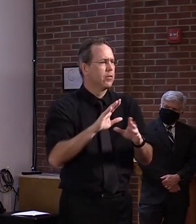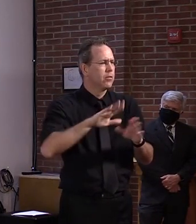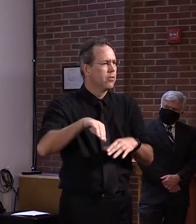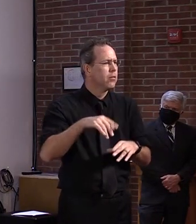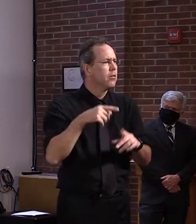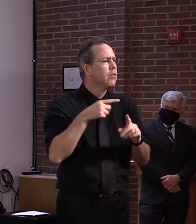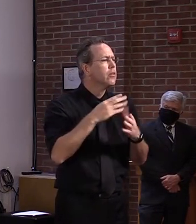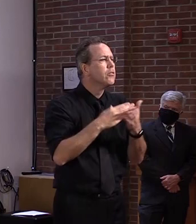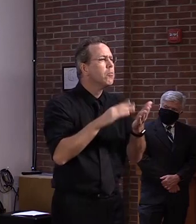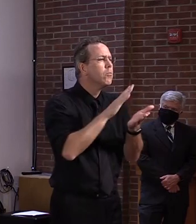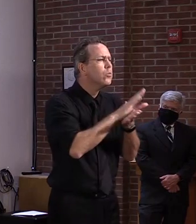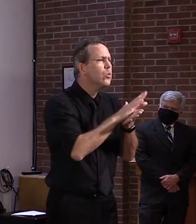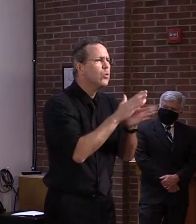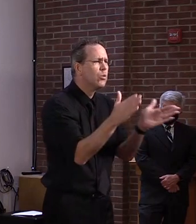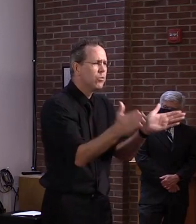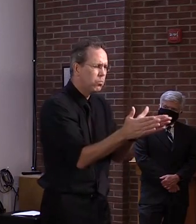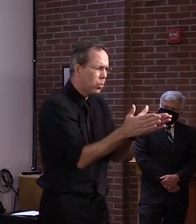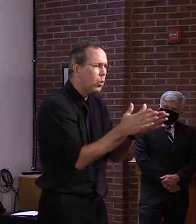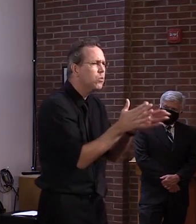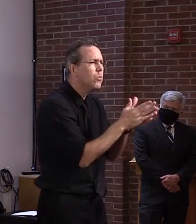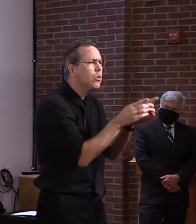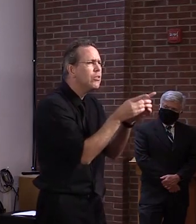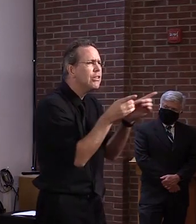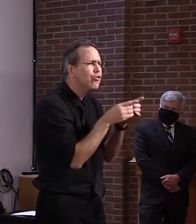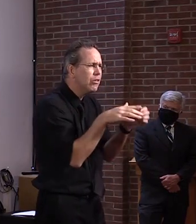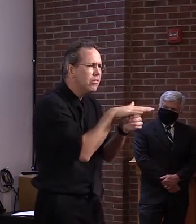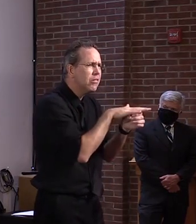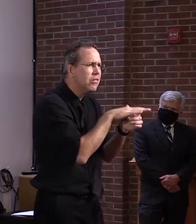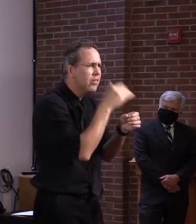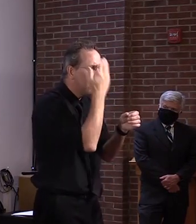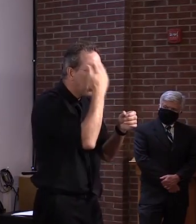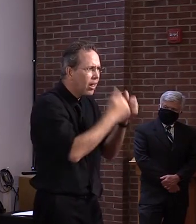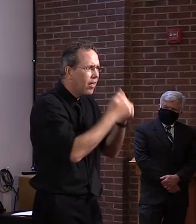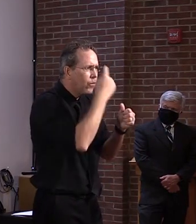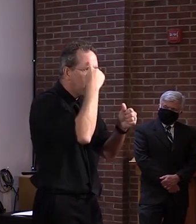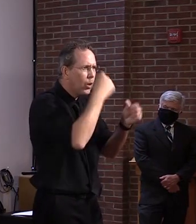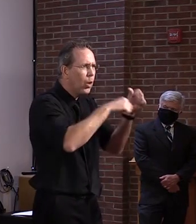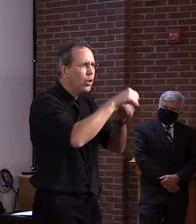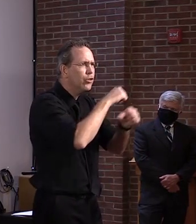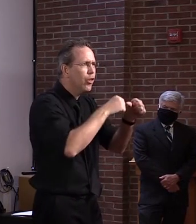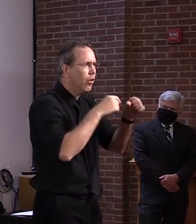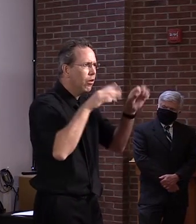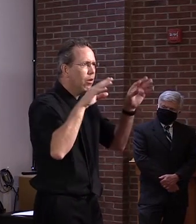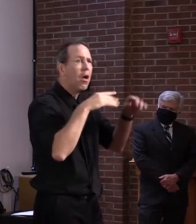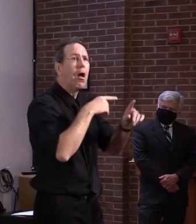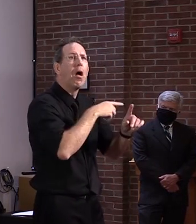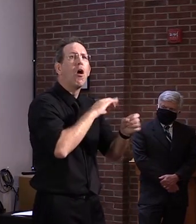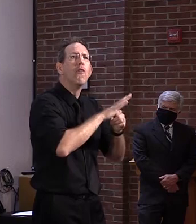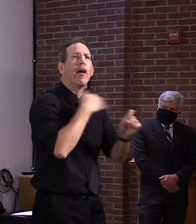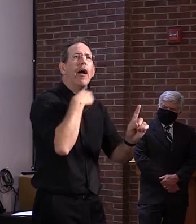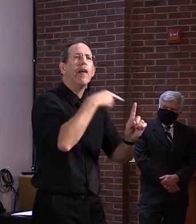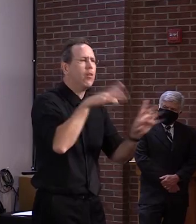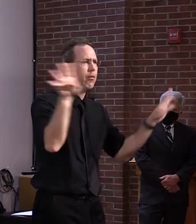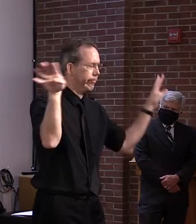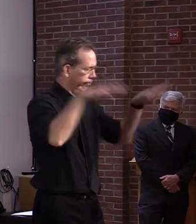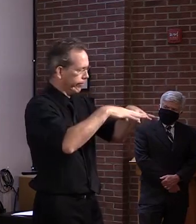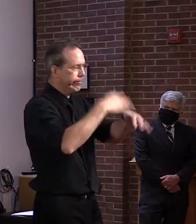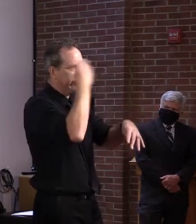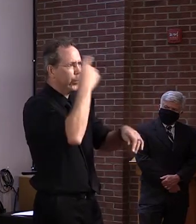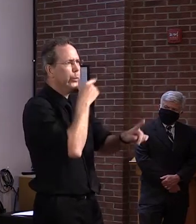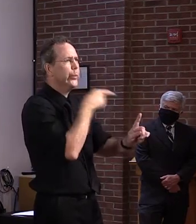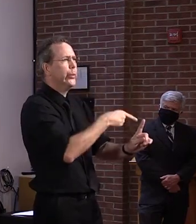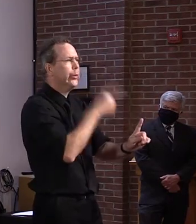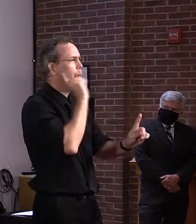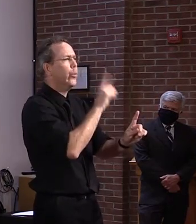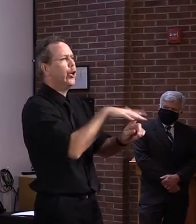state, um, and I would just want to make sure that we're addressing those privacy concerns before we establish a model. Dr. O'Lean had a few comments on